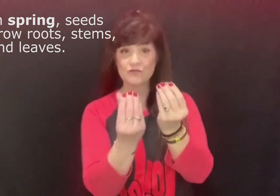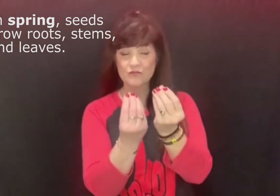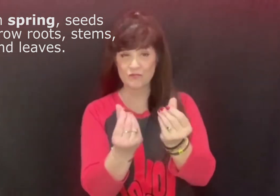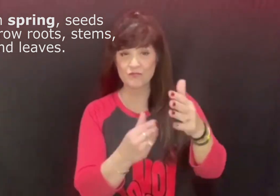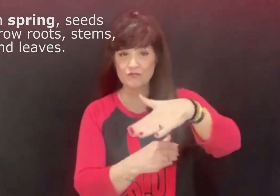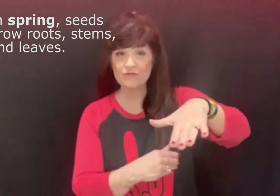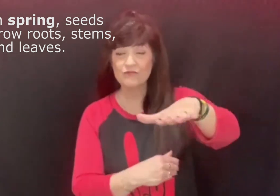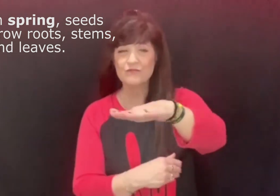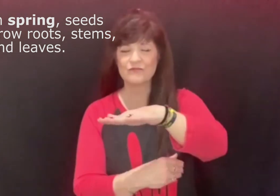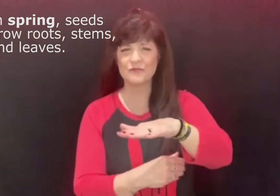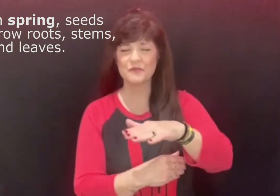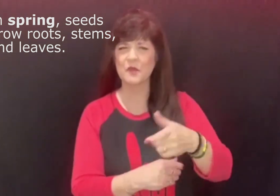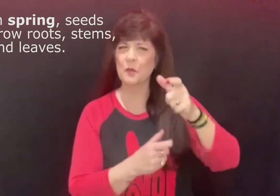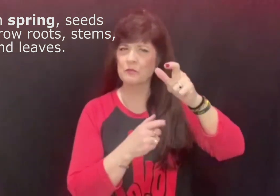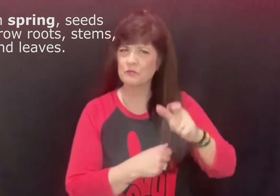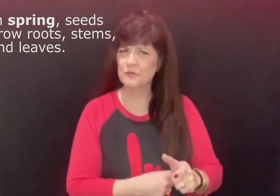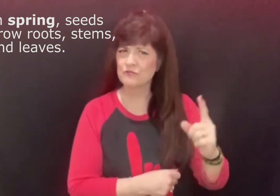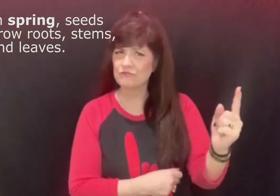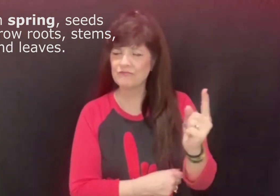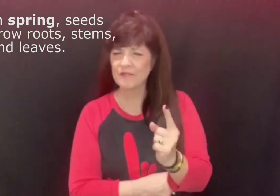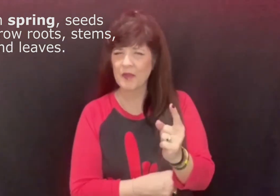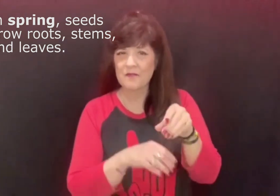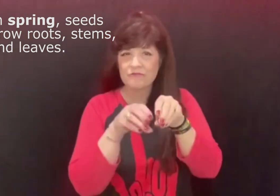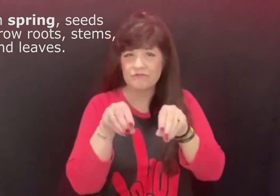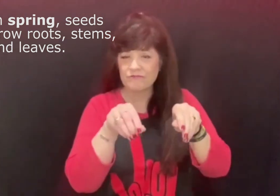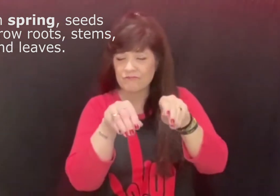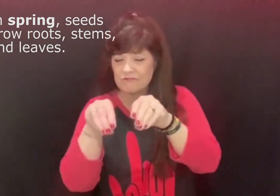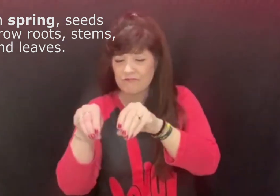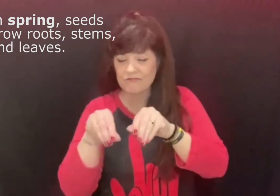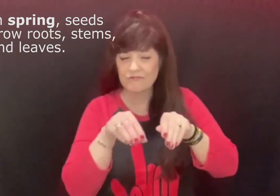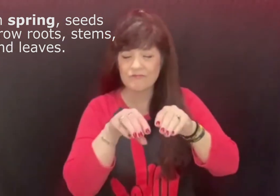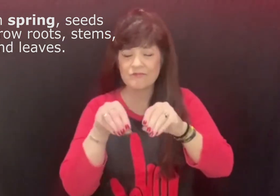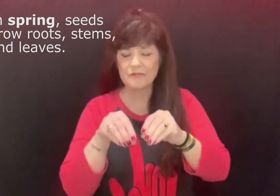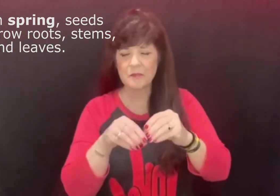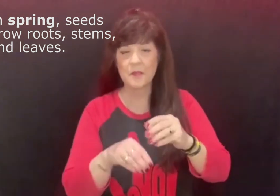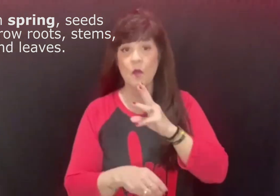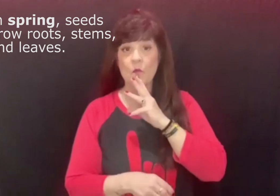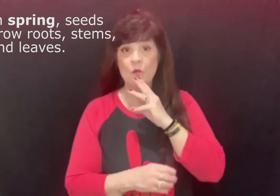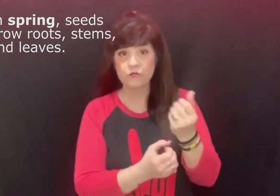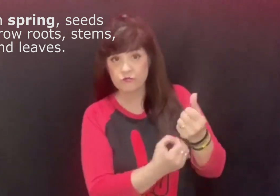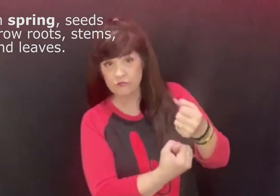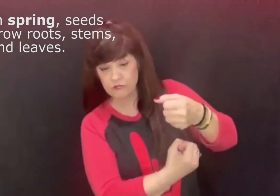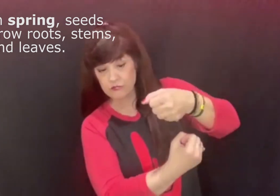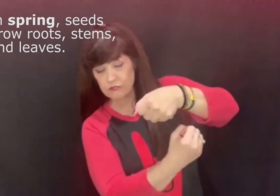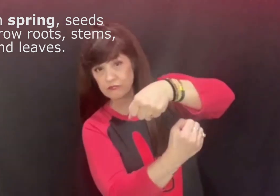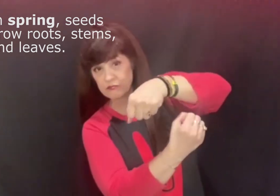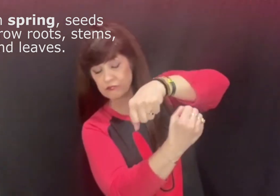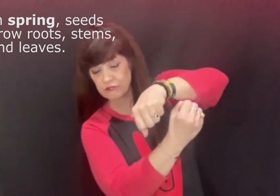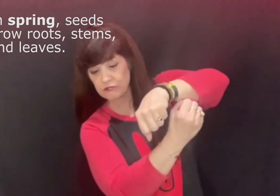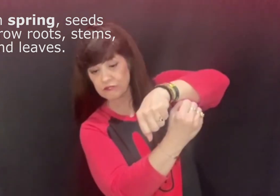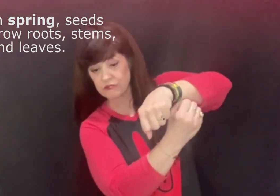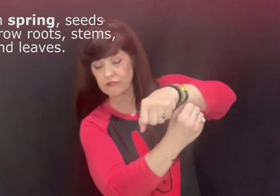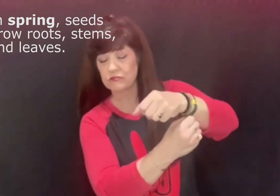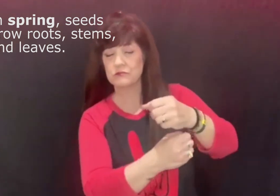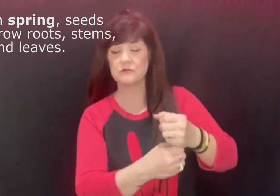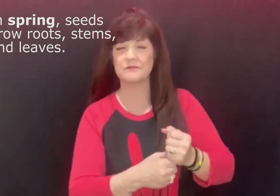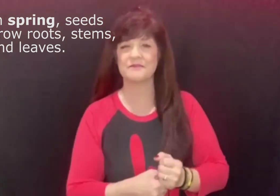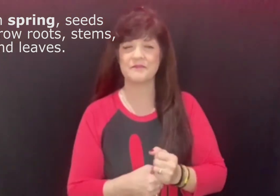Outside, in the dirt, a person comes to plant some seeds. With water and patience,